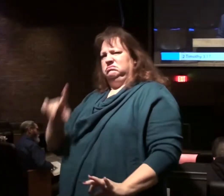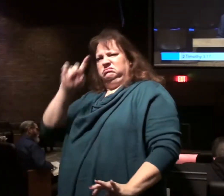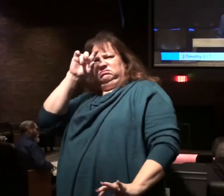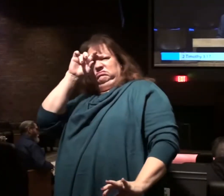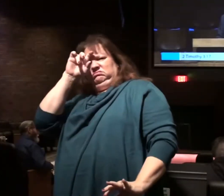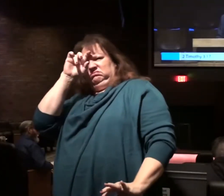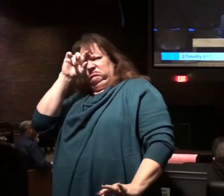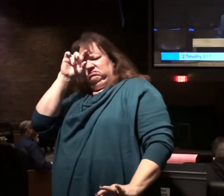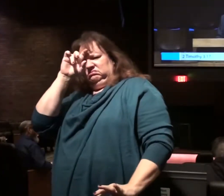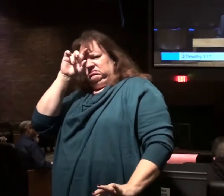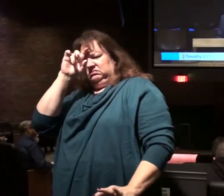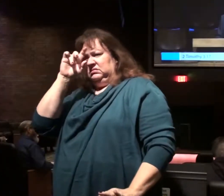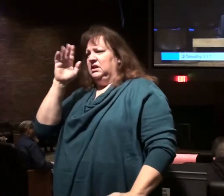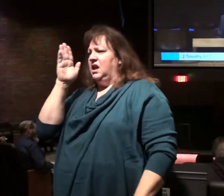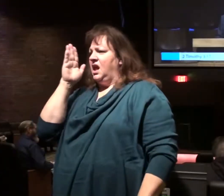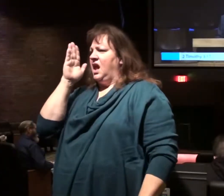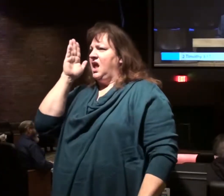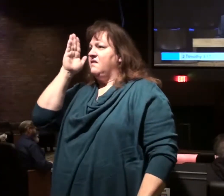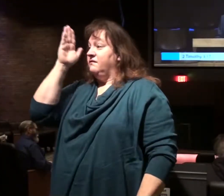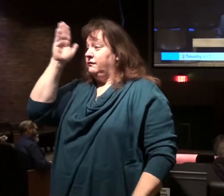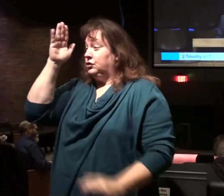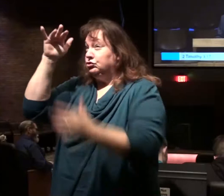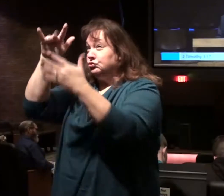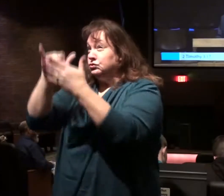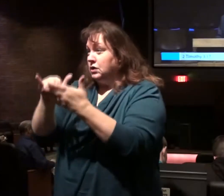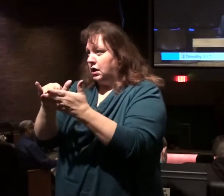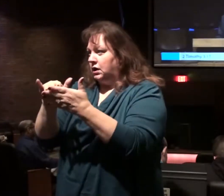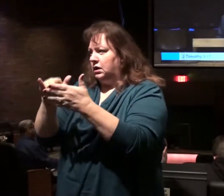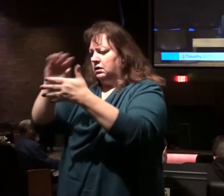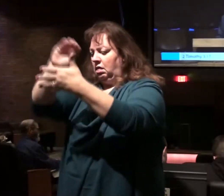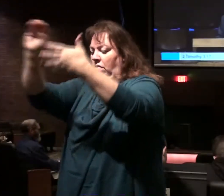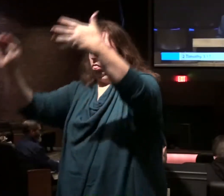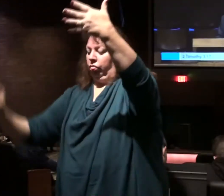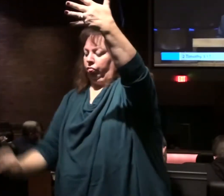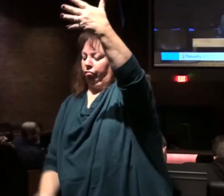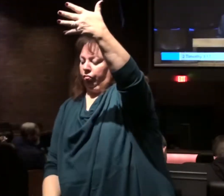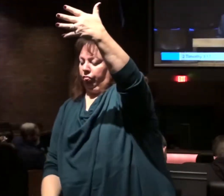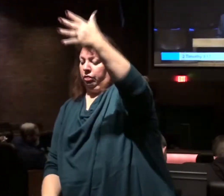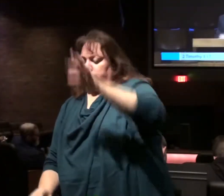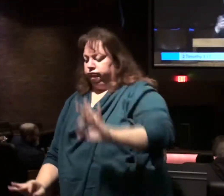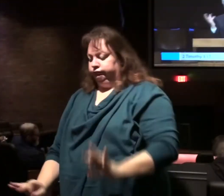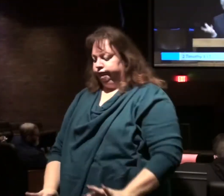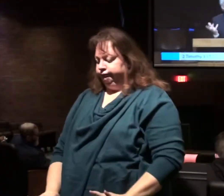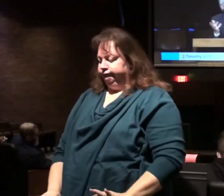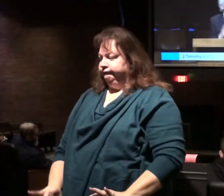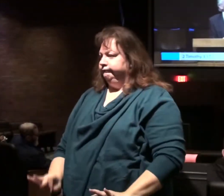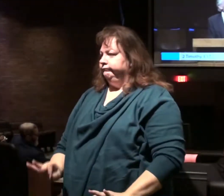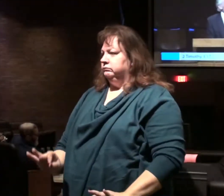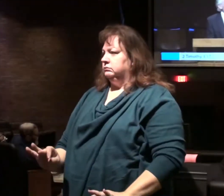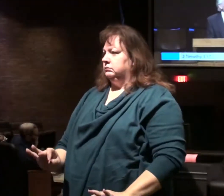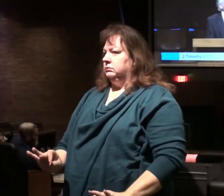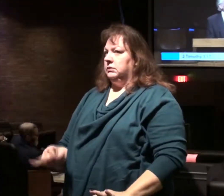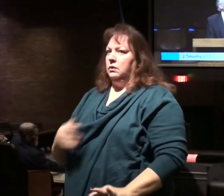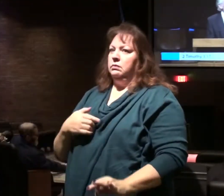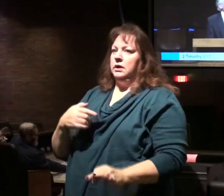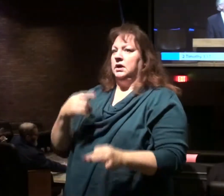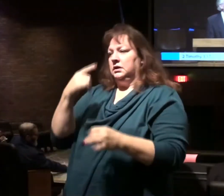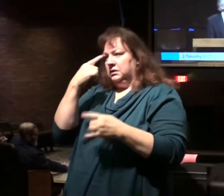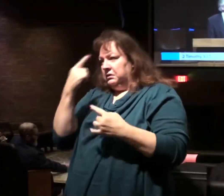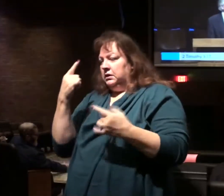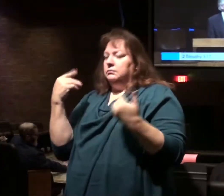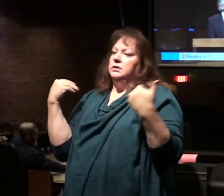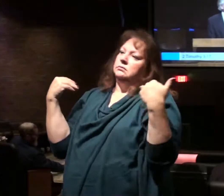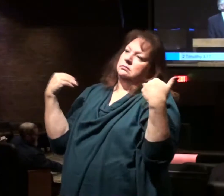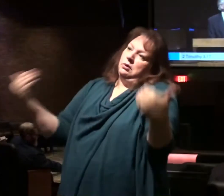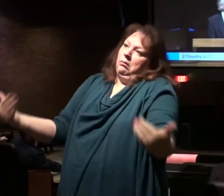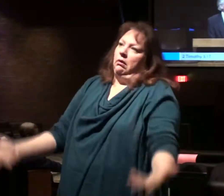eschatology got bumped down toward the bottom as something we can all disagree on and just get